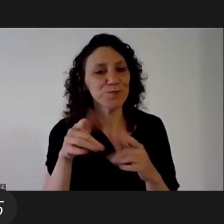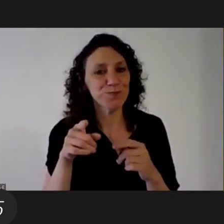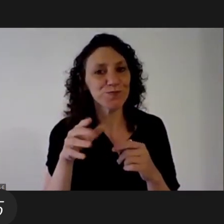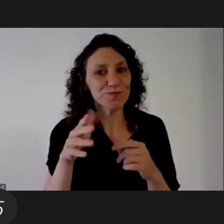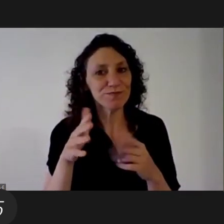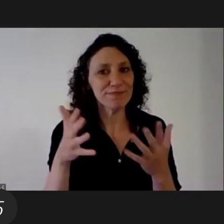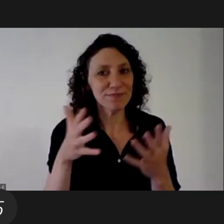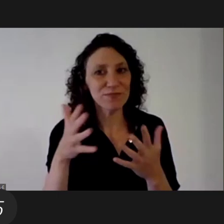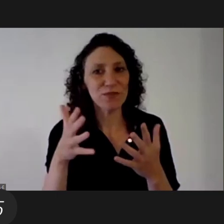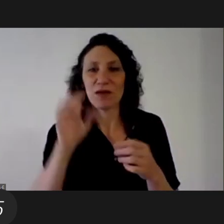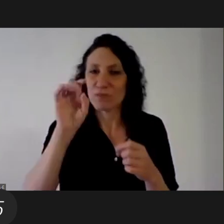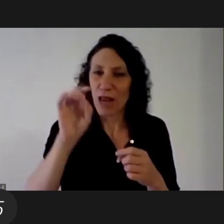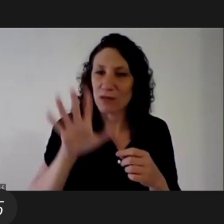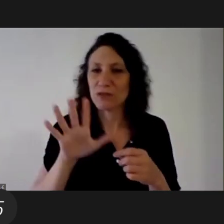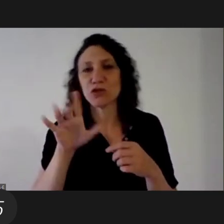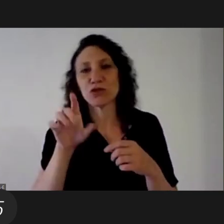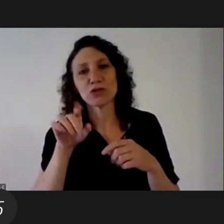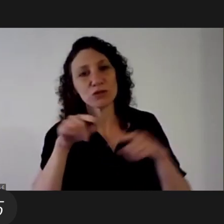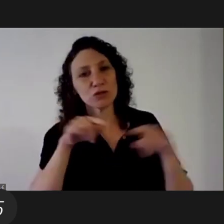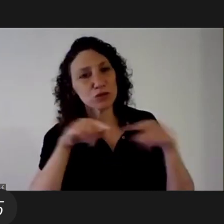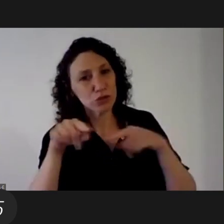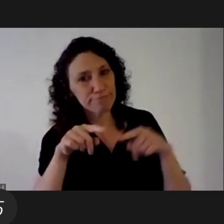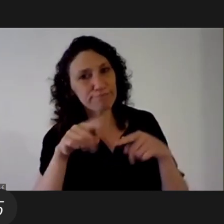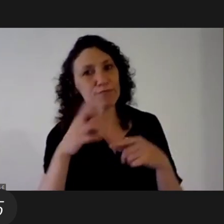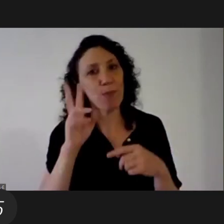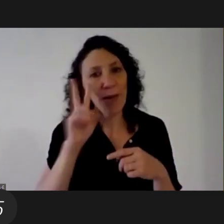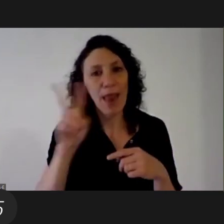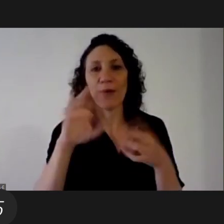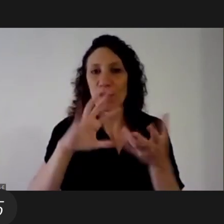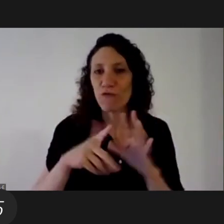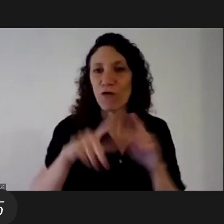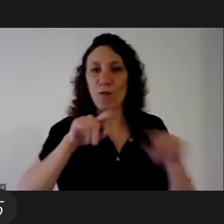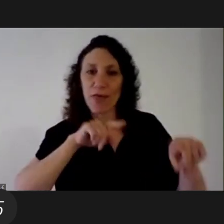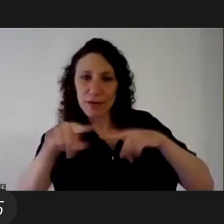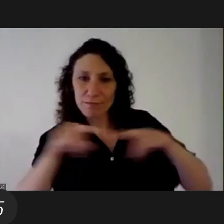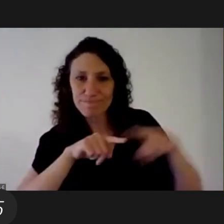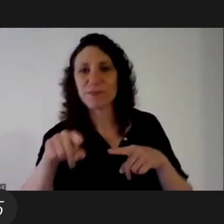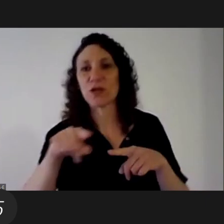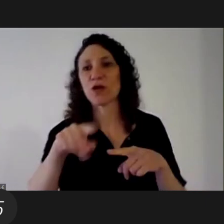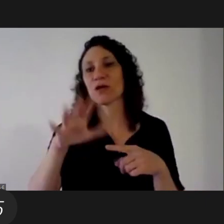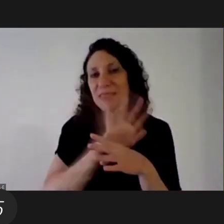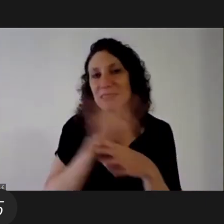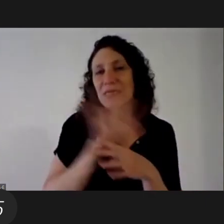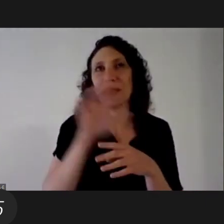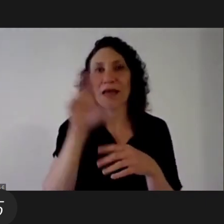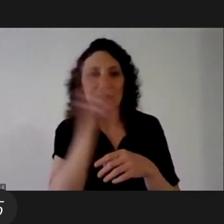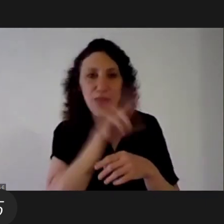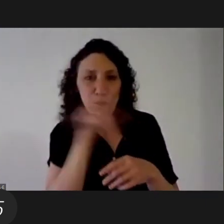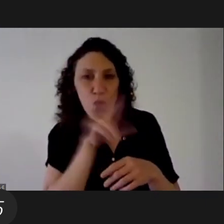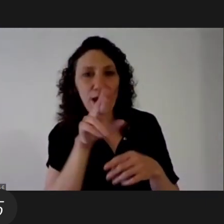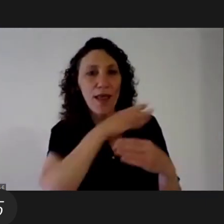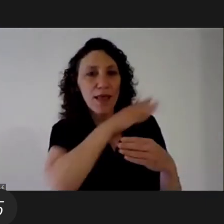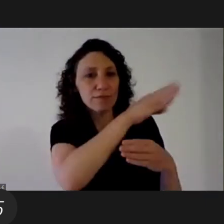coordinate the way in which recorre a todo el país films made by women who can